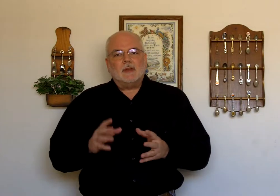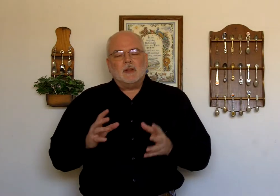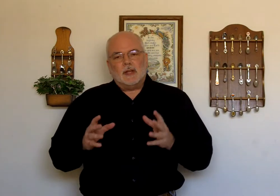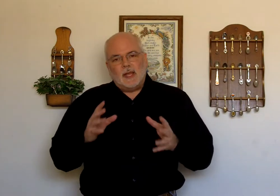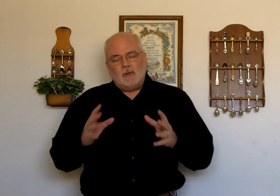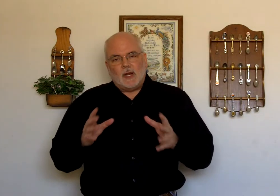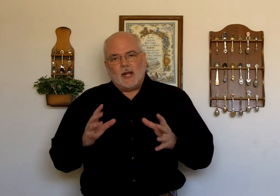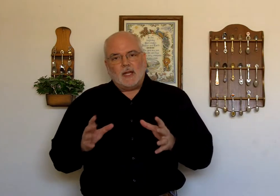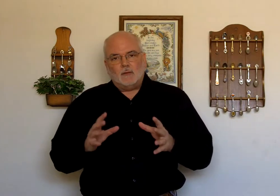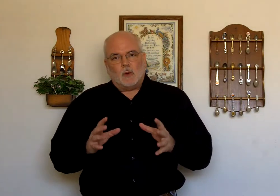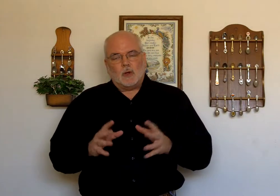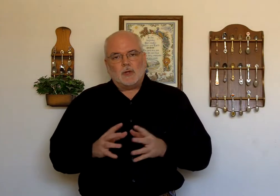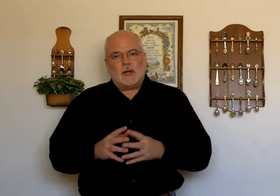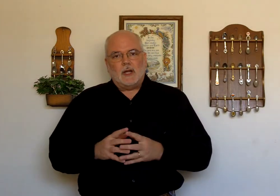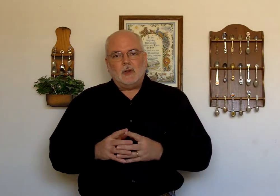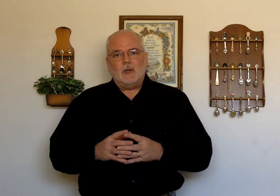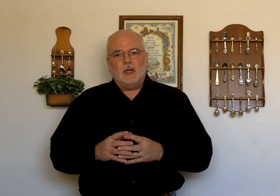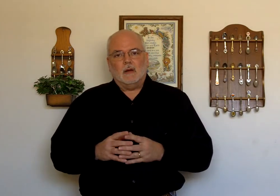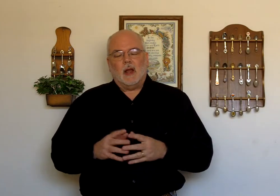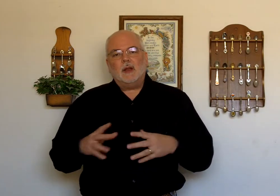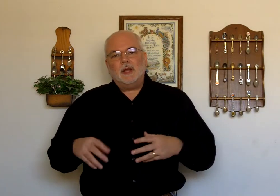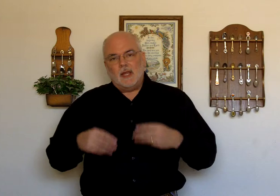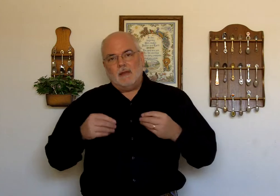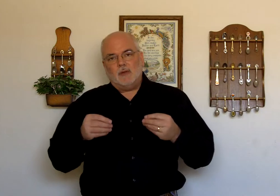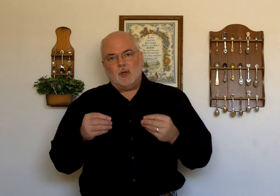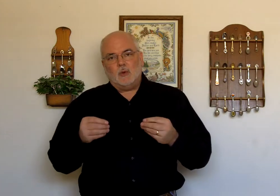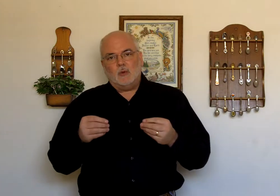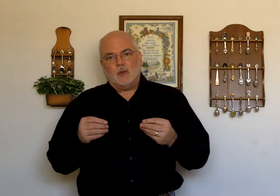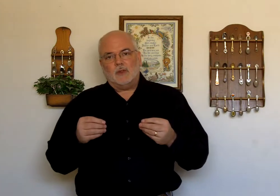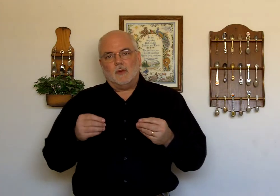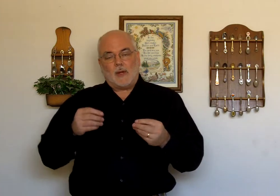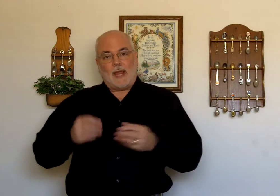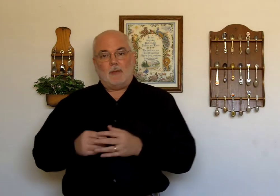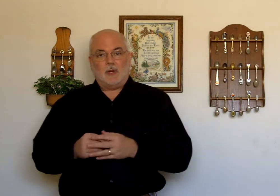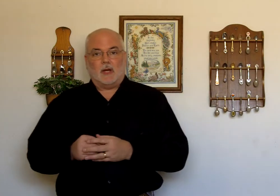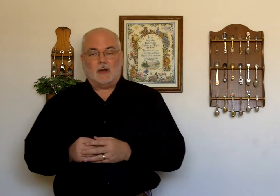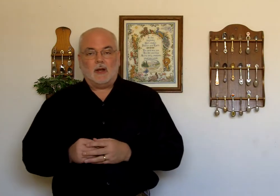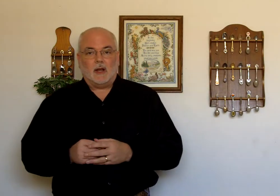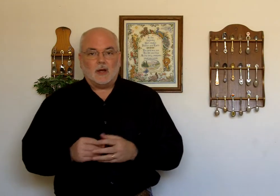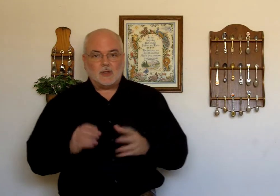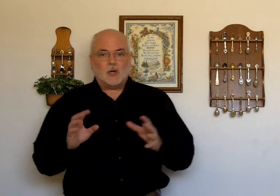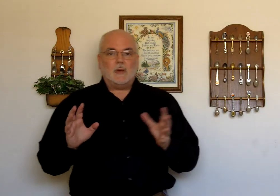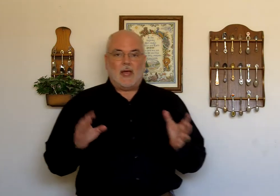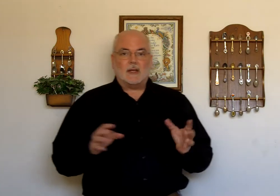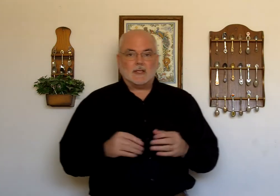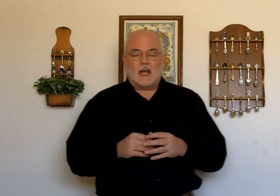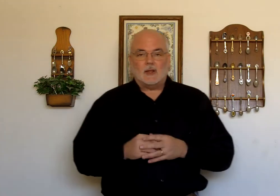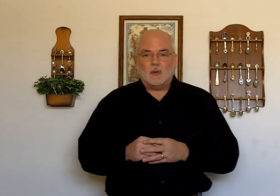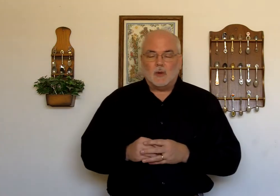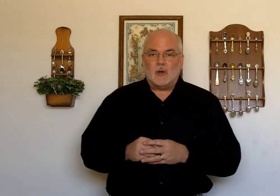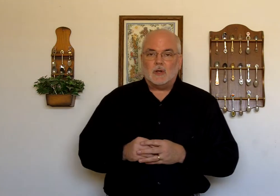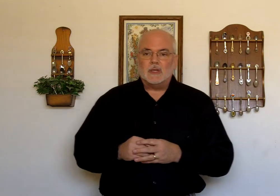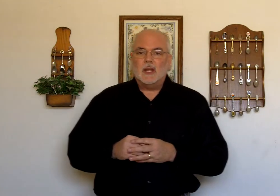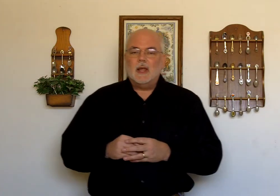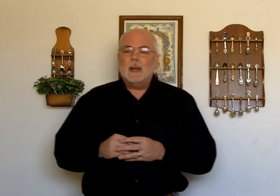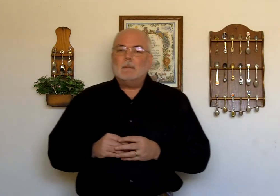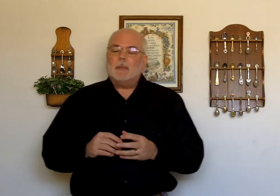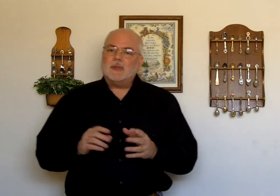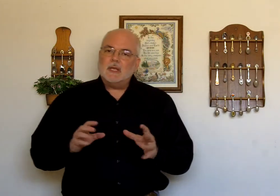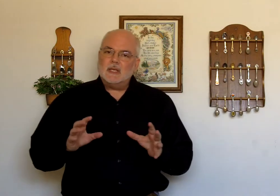To give you an idea of what we're going to try to do here, I'm going to give you the vocabulary. I'm going to show you how to sign the words. But this